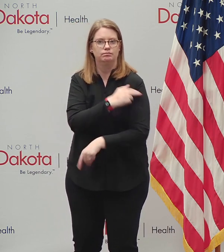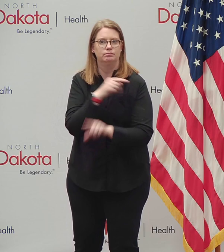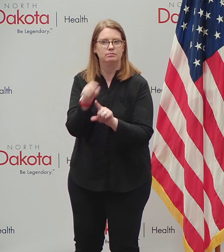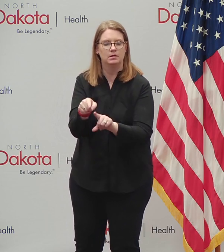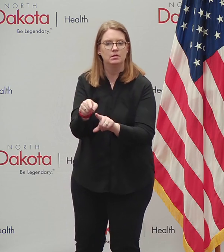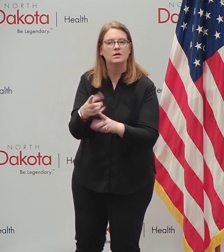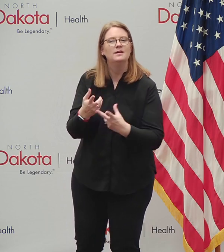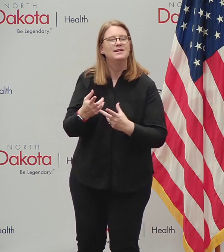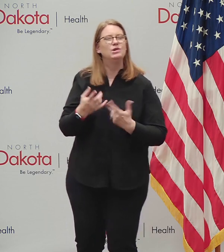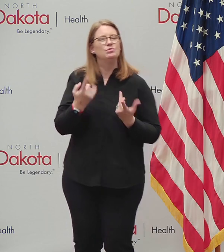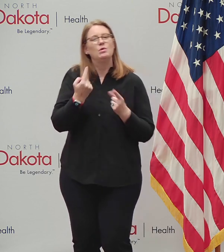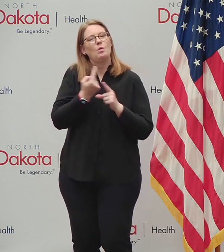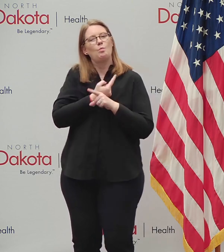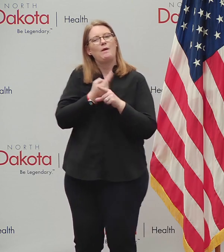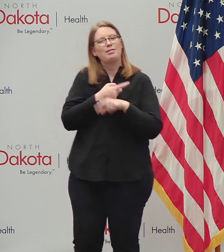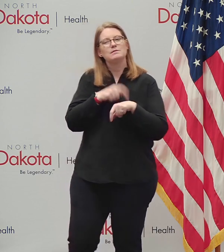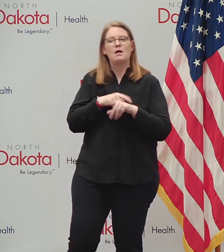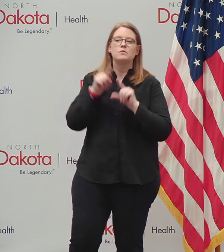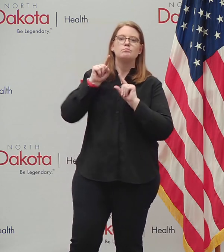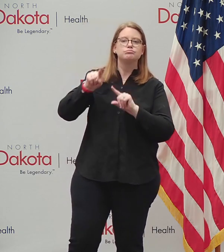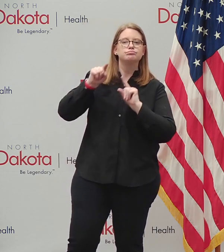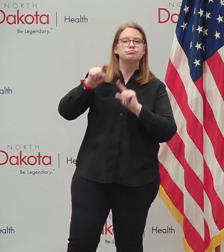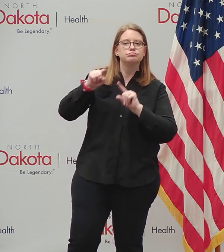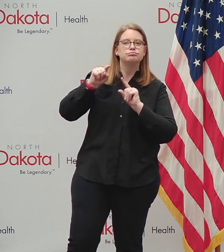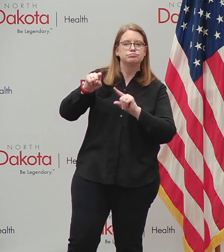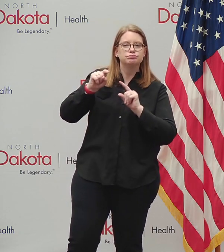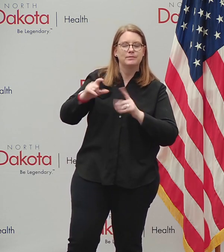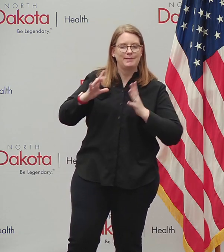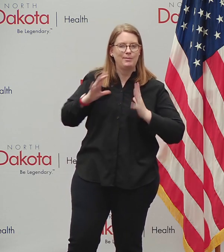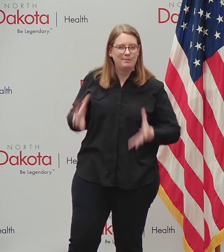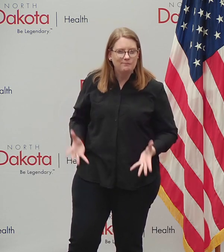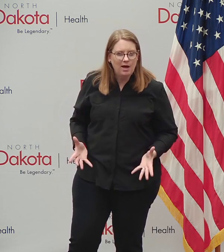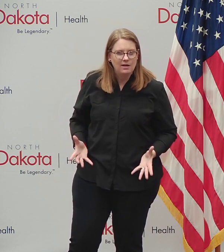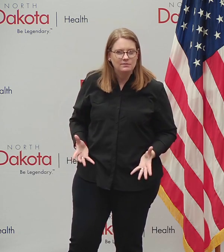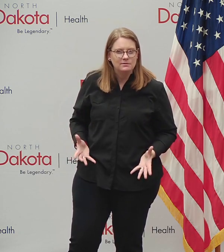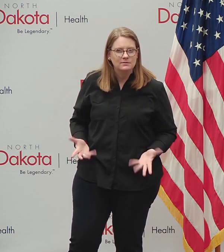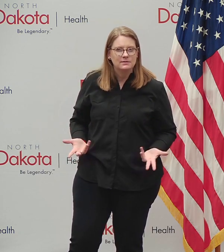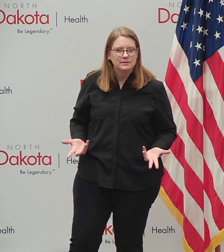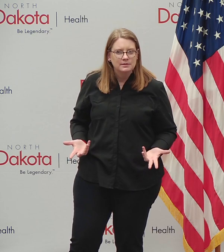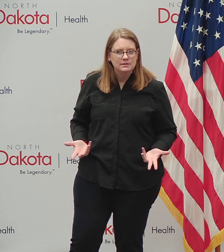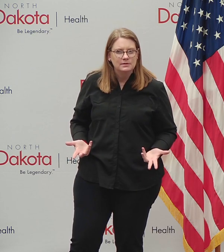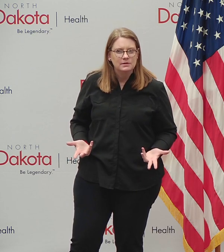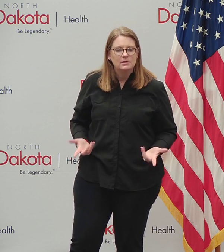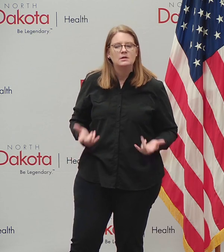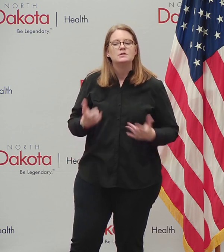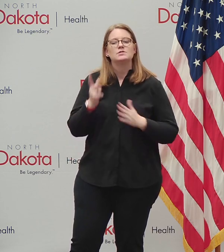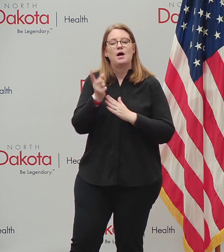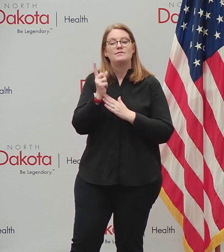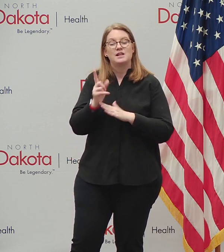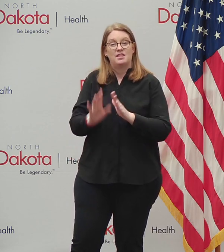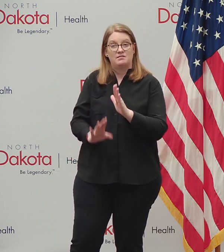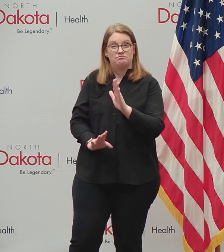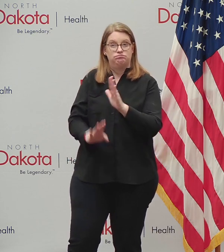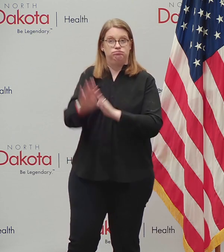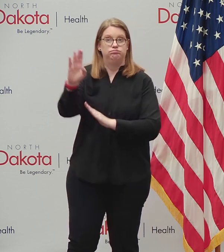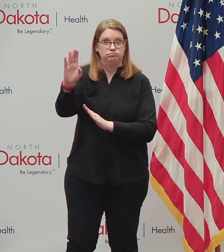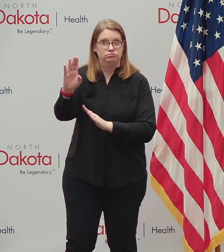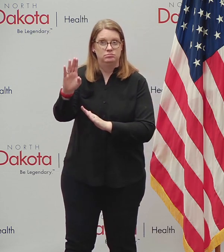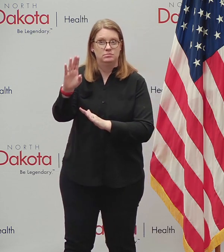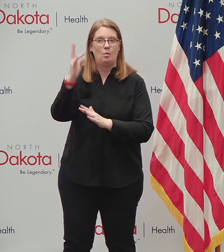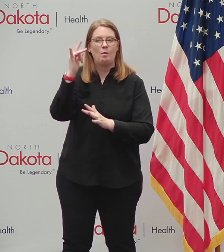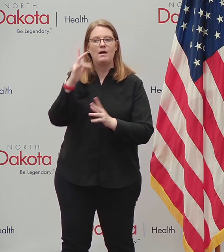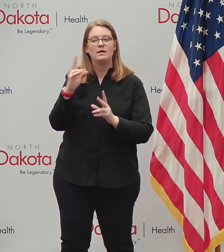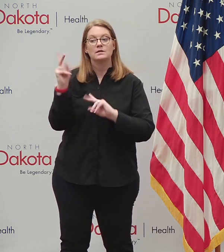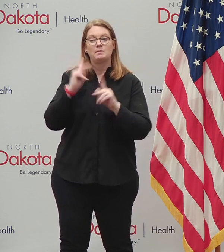during normal times, not needed. So there's this, like, this surge coming in because of that as well. So it's not